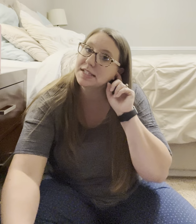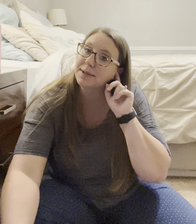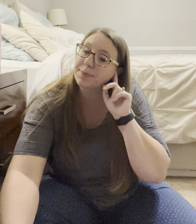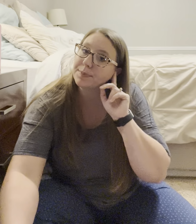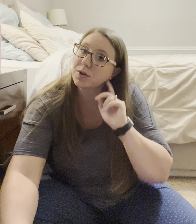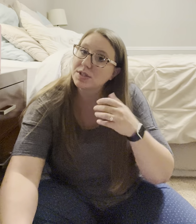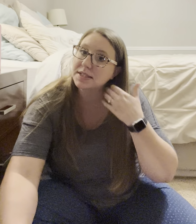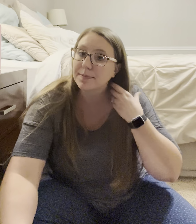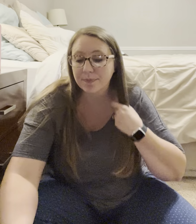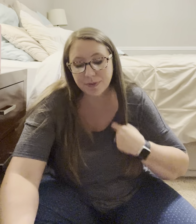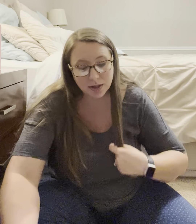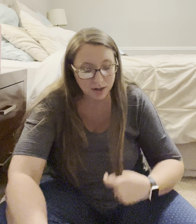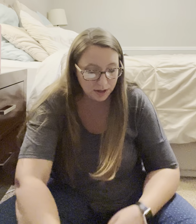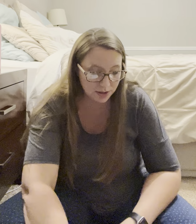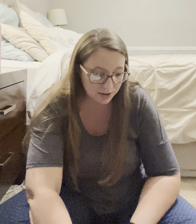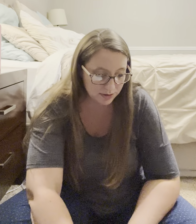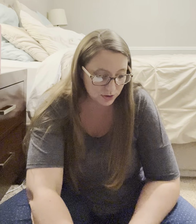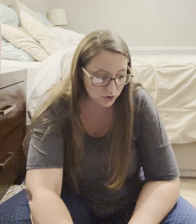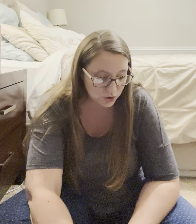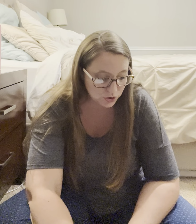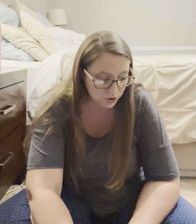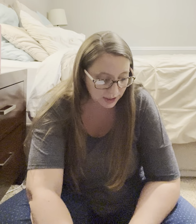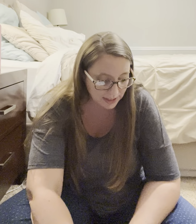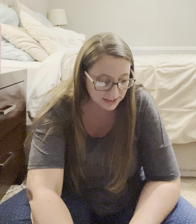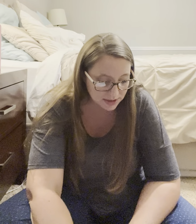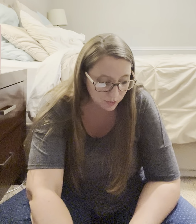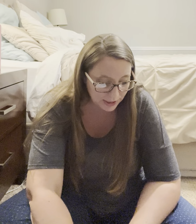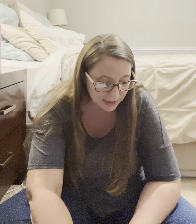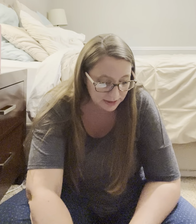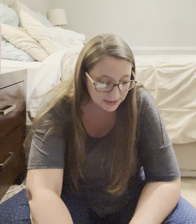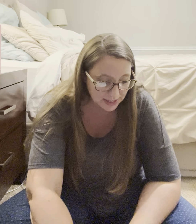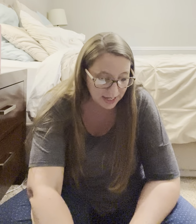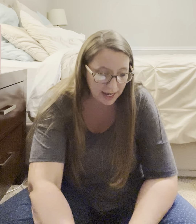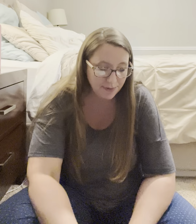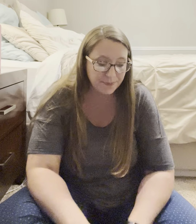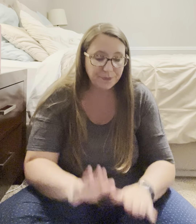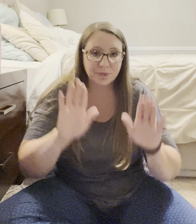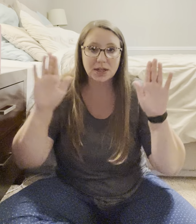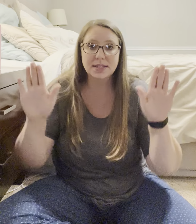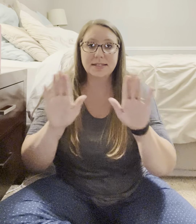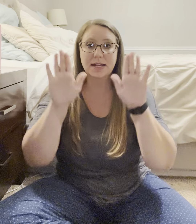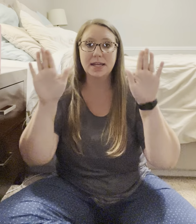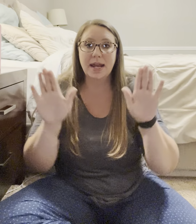sleep. Go to sleep. Okay. Okay. of the week. Sunday. Sunday.